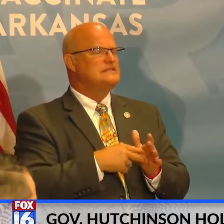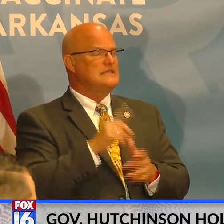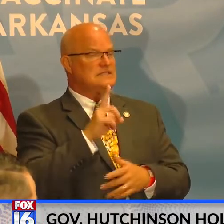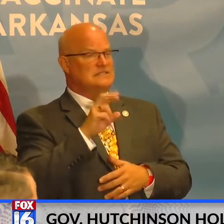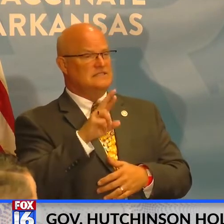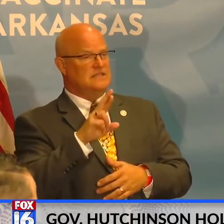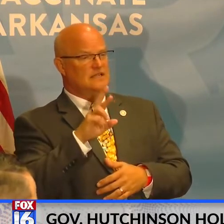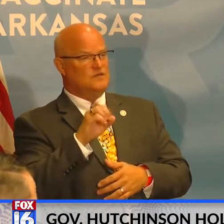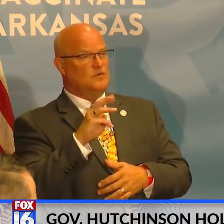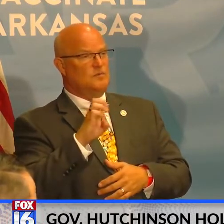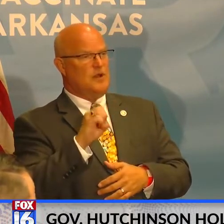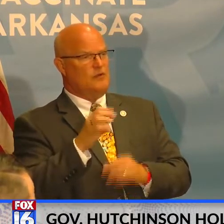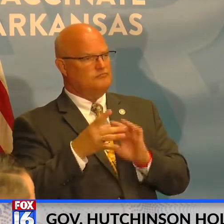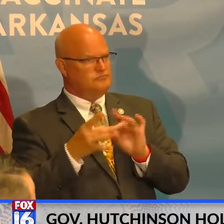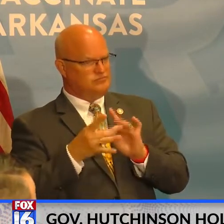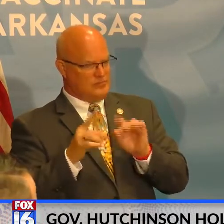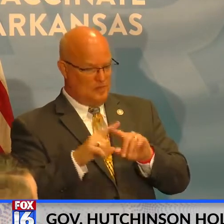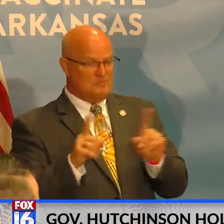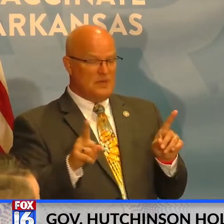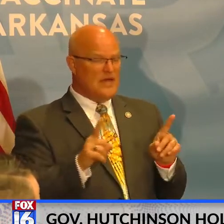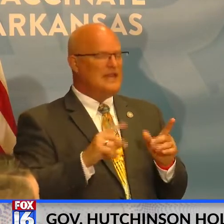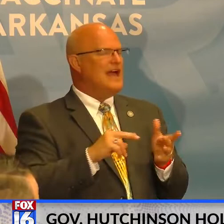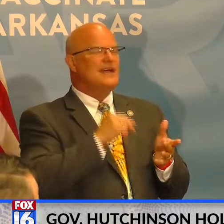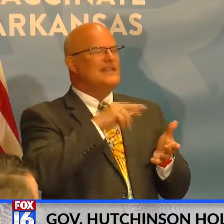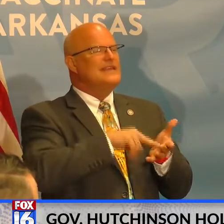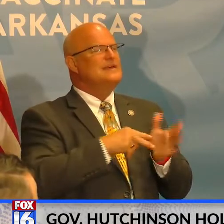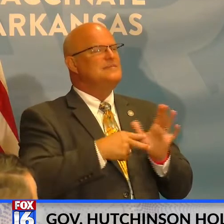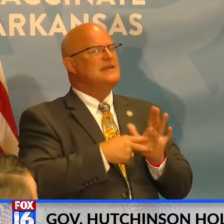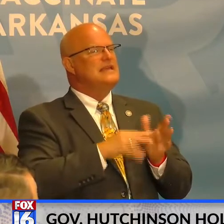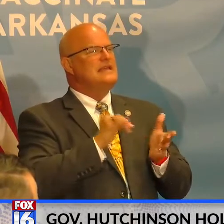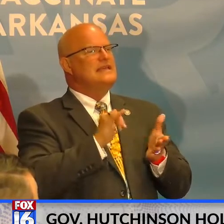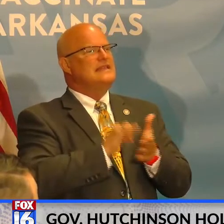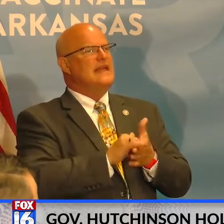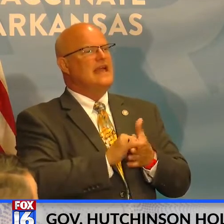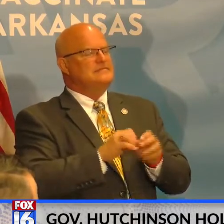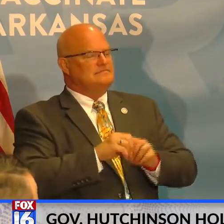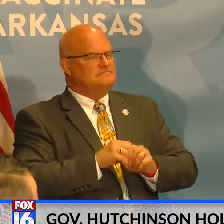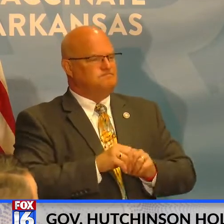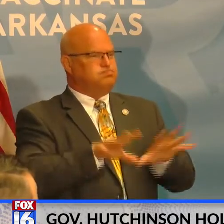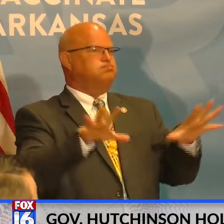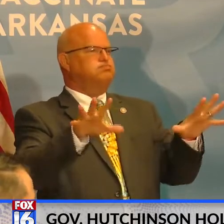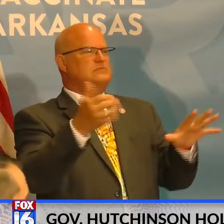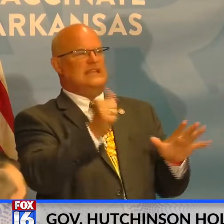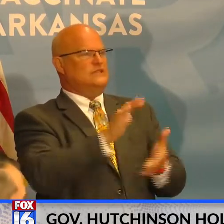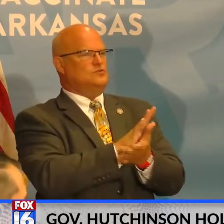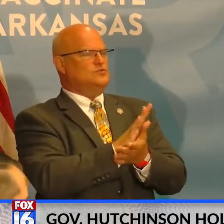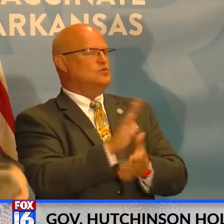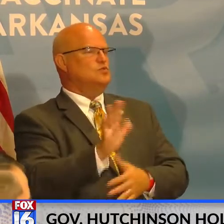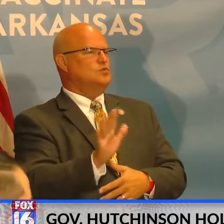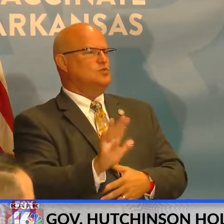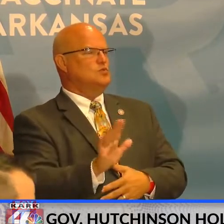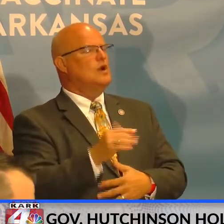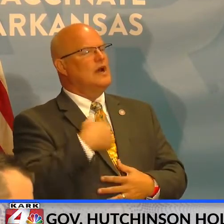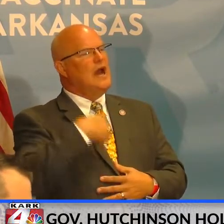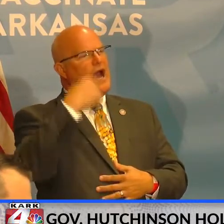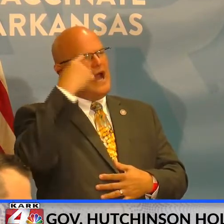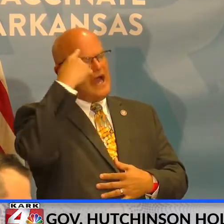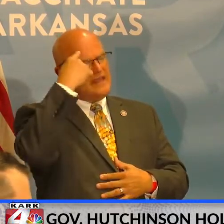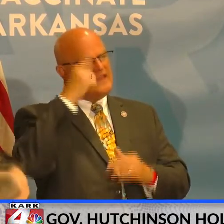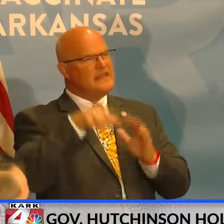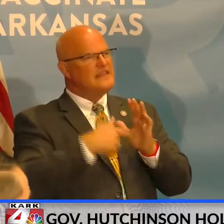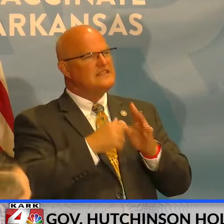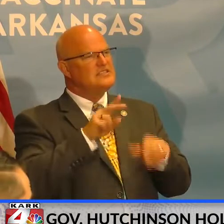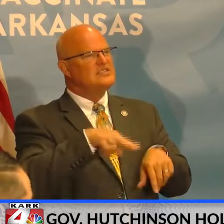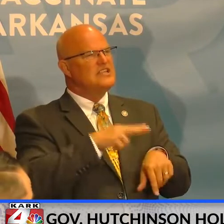Romero might want to address this, but that, uh, there's been an outbreak in any school. I think this is just the